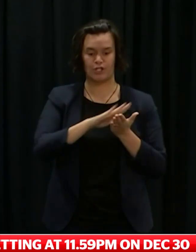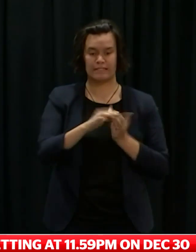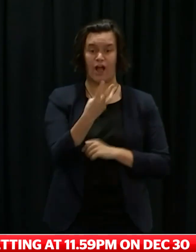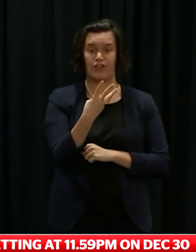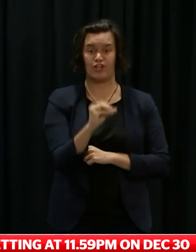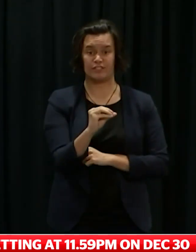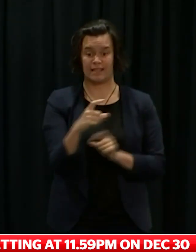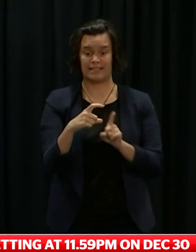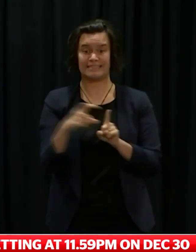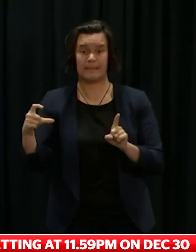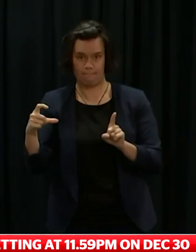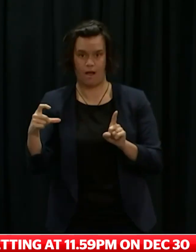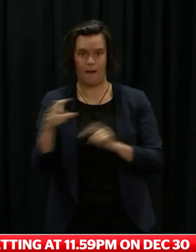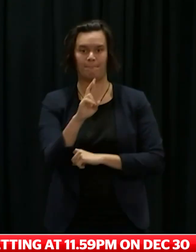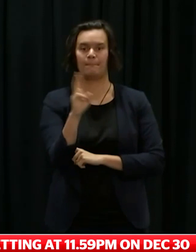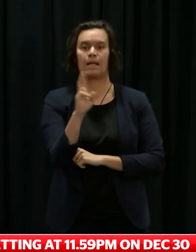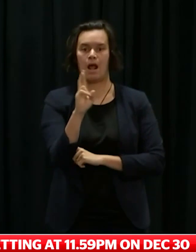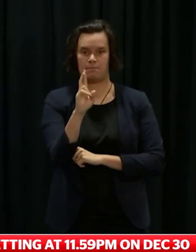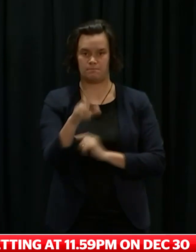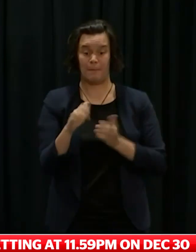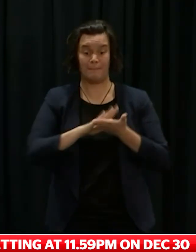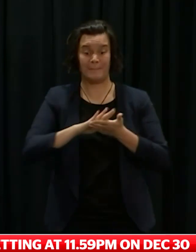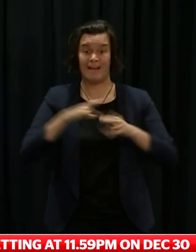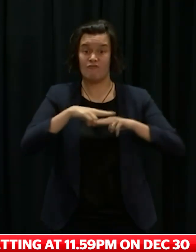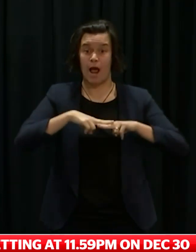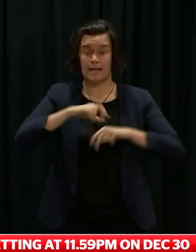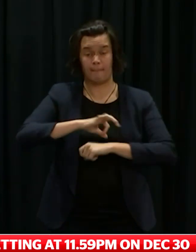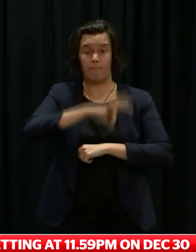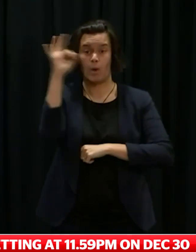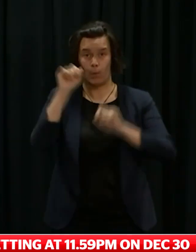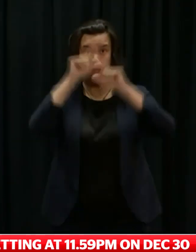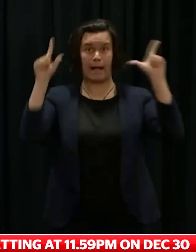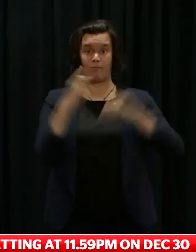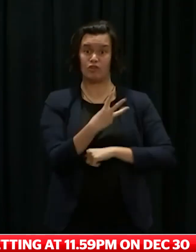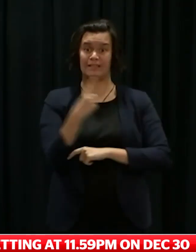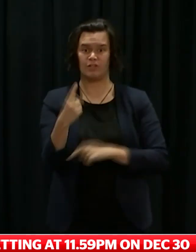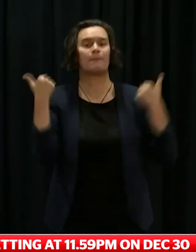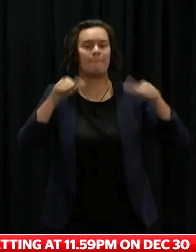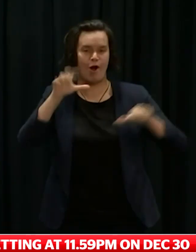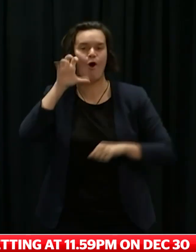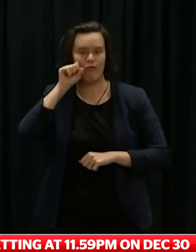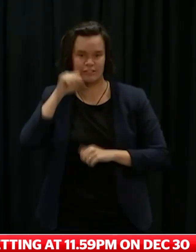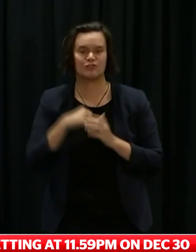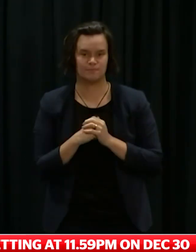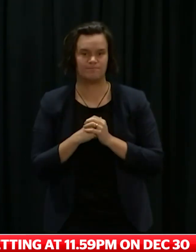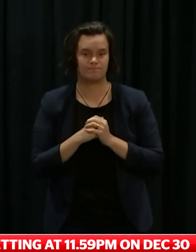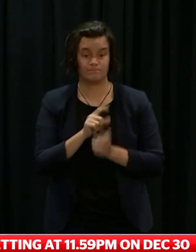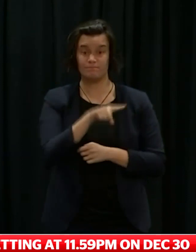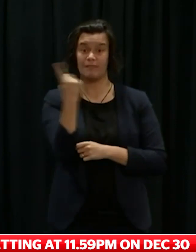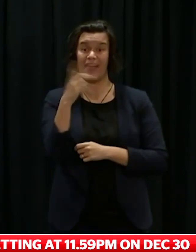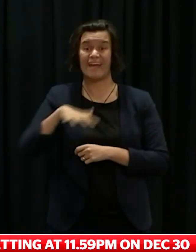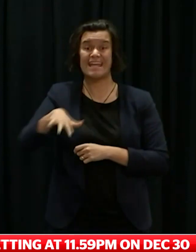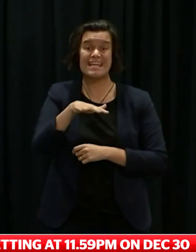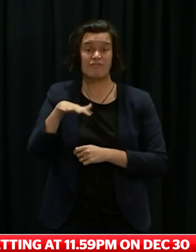Thursday 30th December. Cabinet has also decided that those remaining areas that are currently in red,